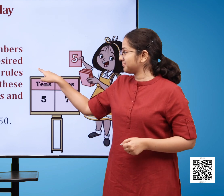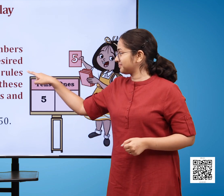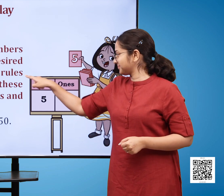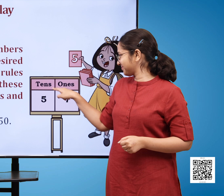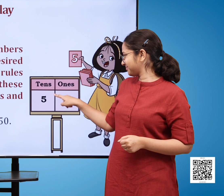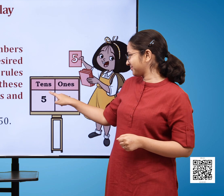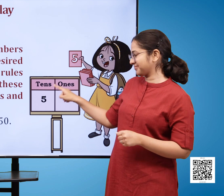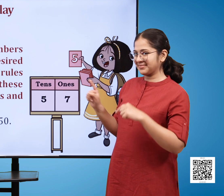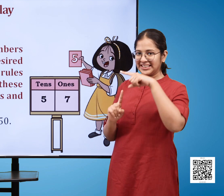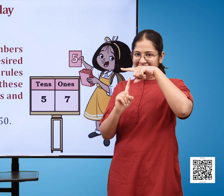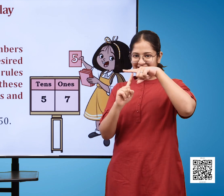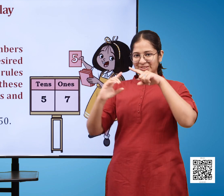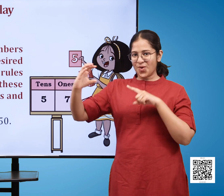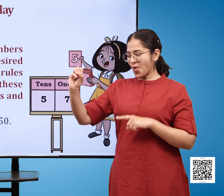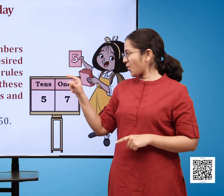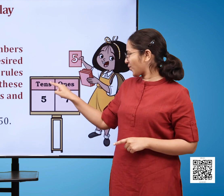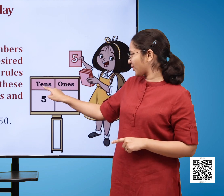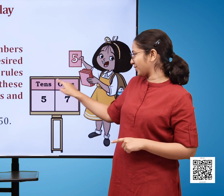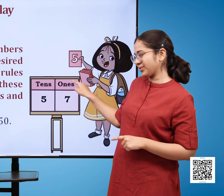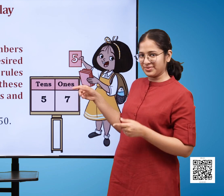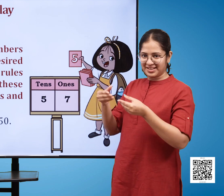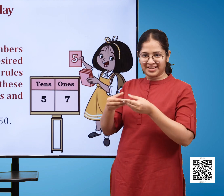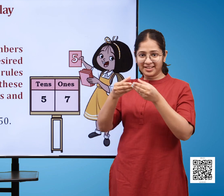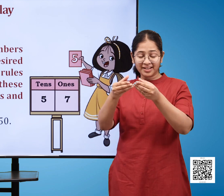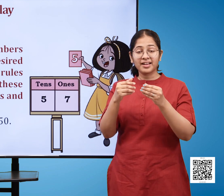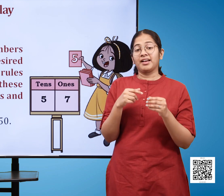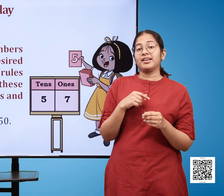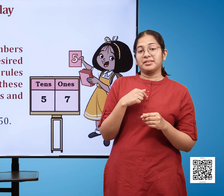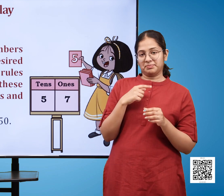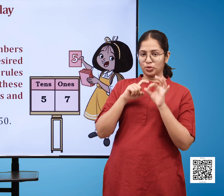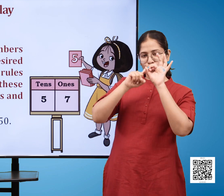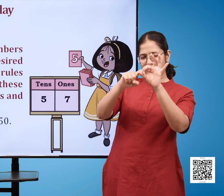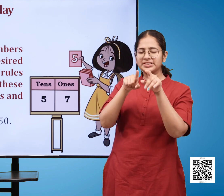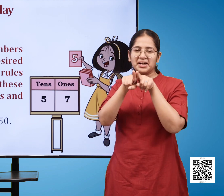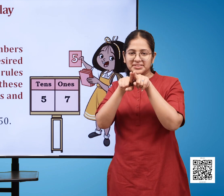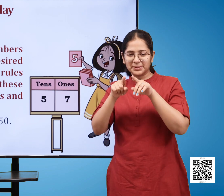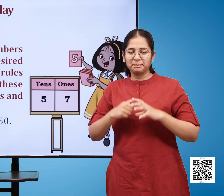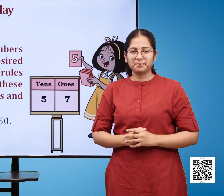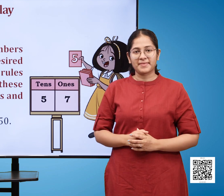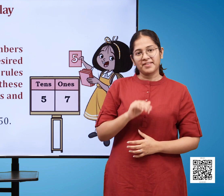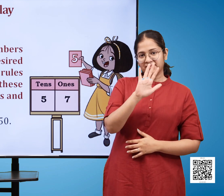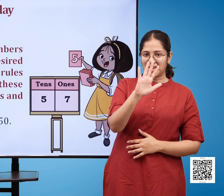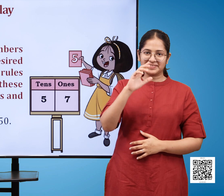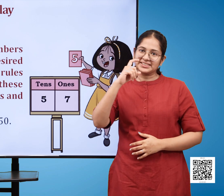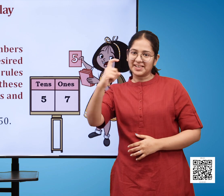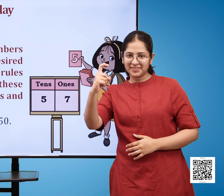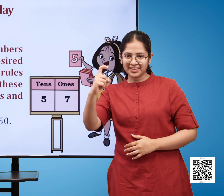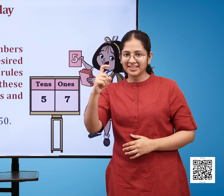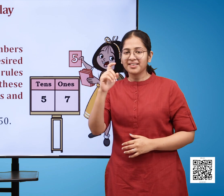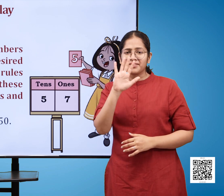board. The board has two columns. The first one is of tens and the second one is for ones. Under the tens we can see five and under